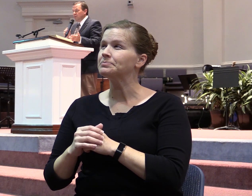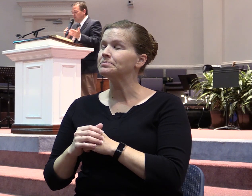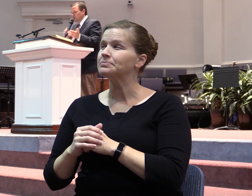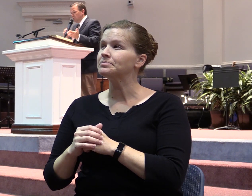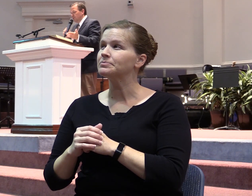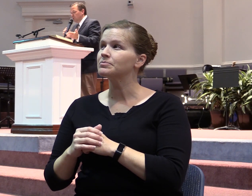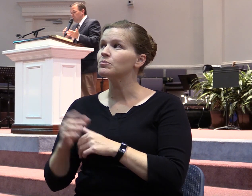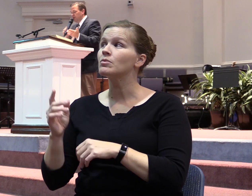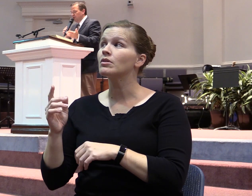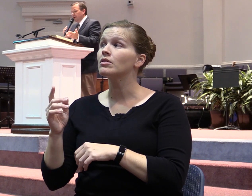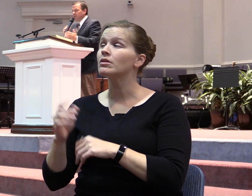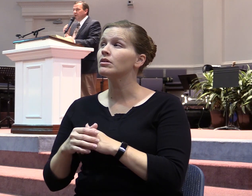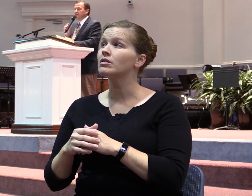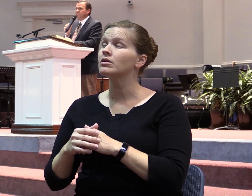But whosoever will be great among you,